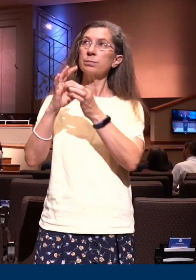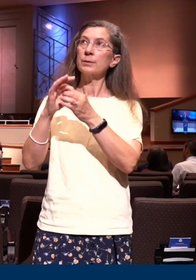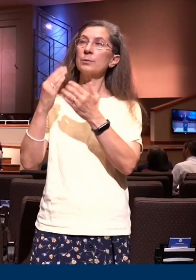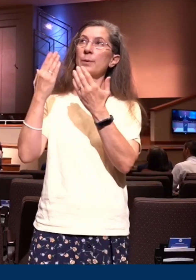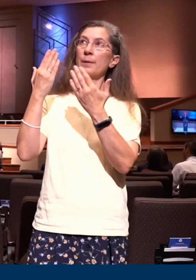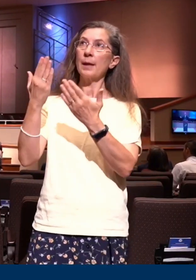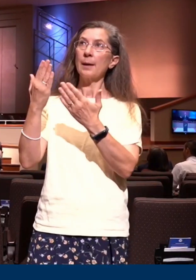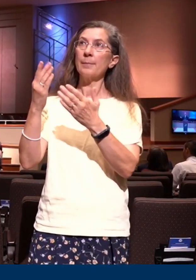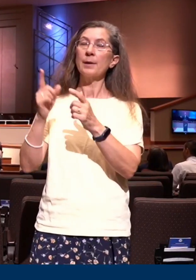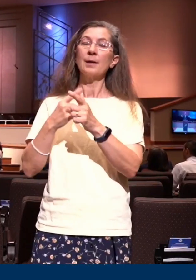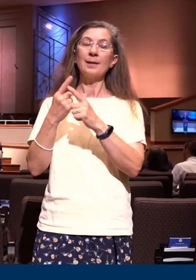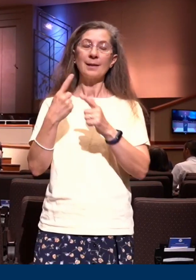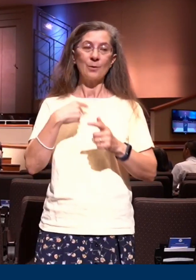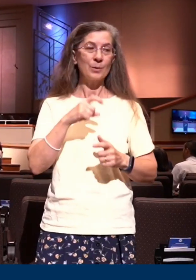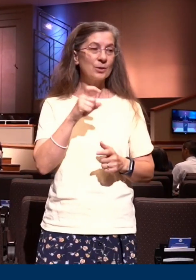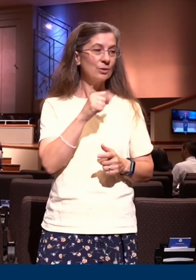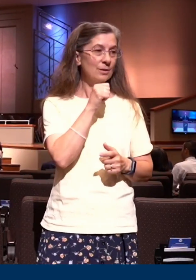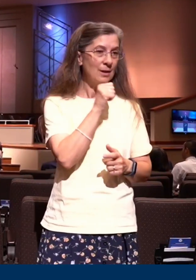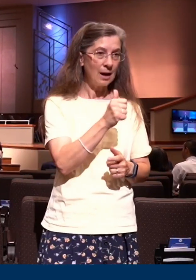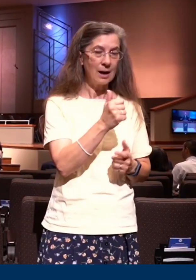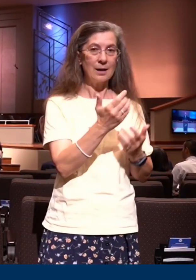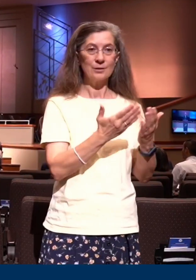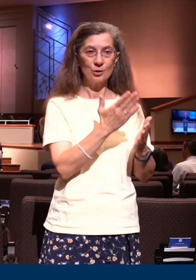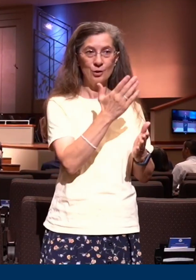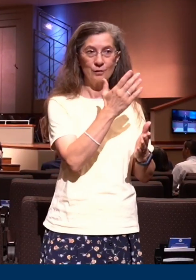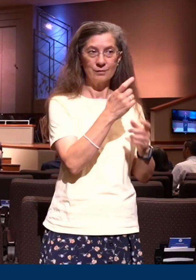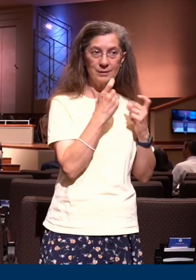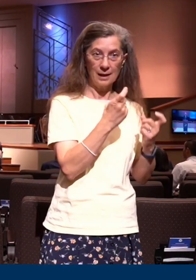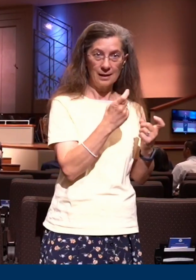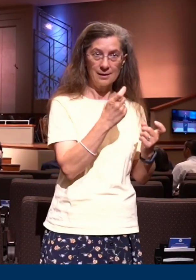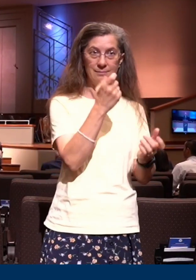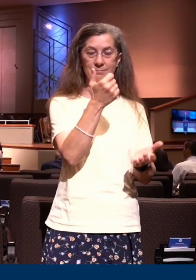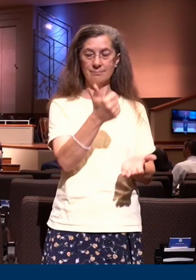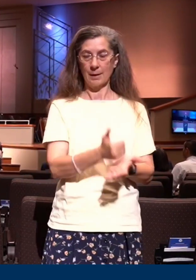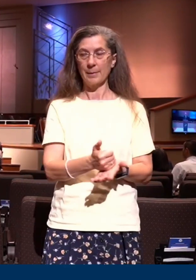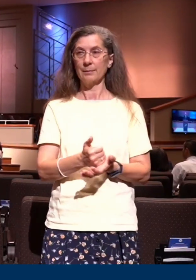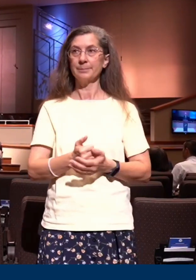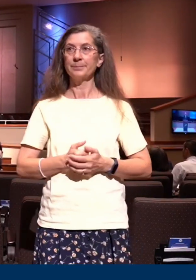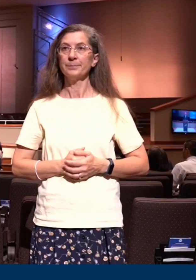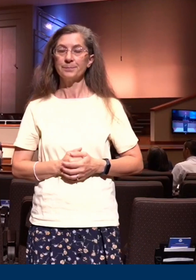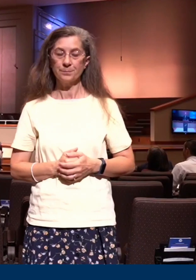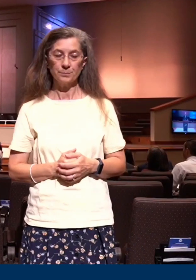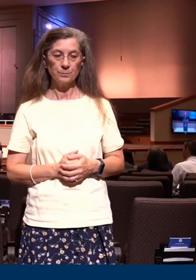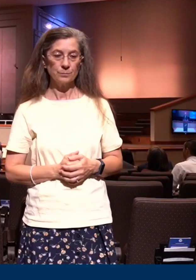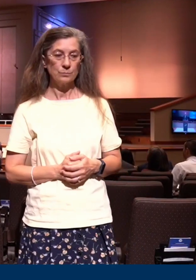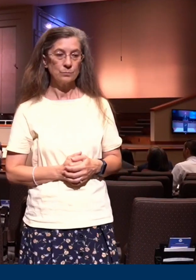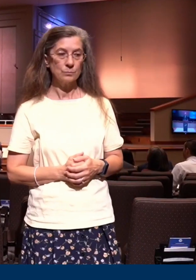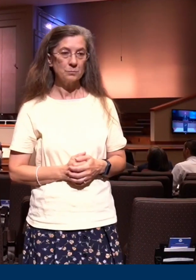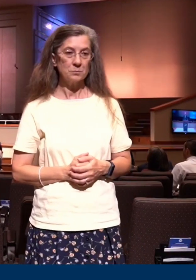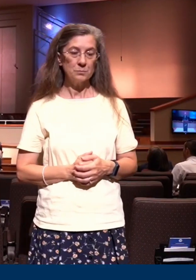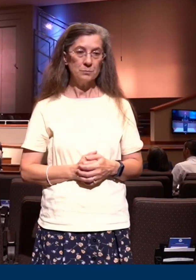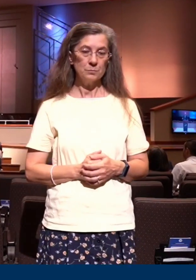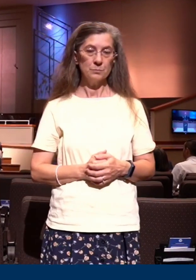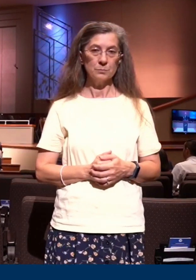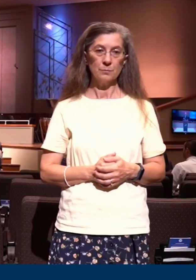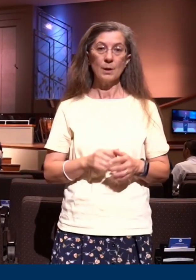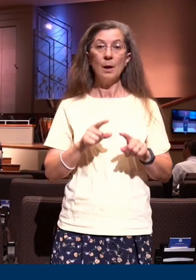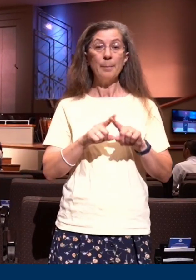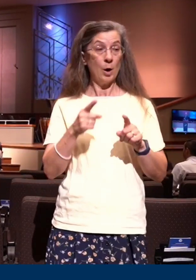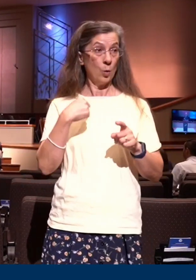not serve sin. Somebody say amen to that. We should not. We should not. And yet there is a choice. There